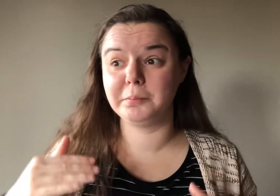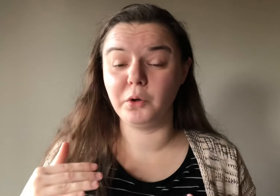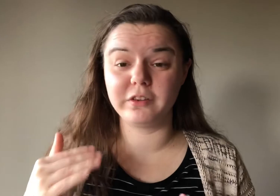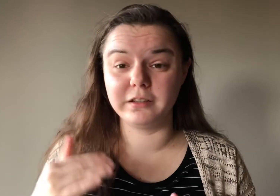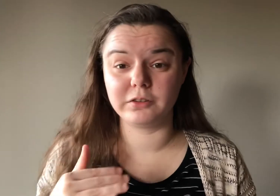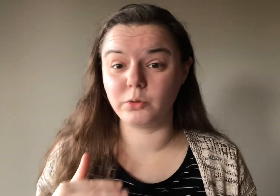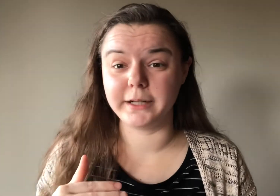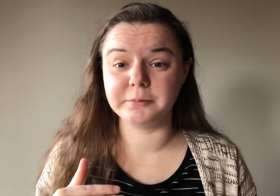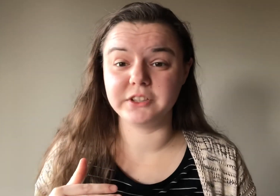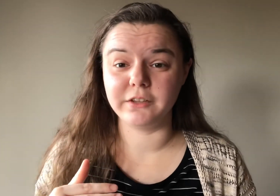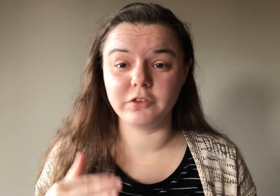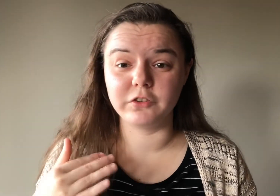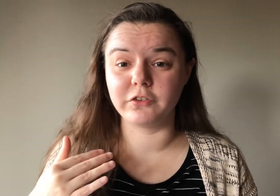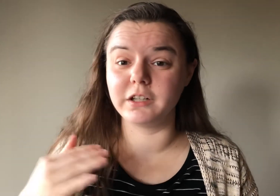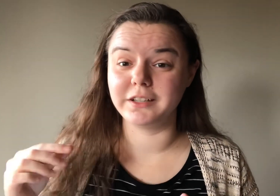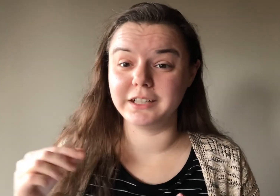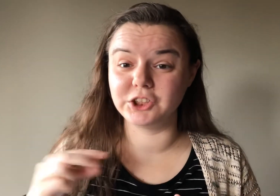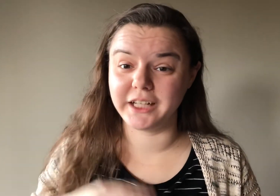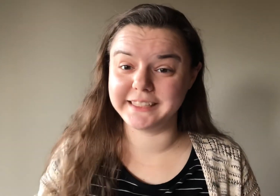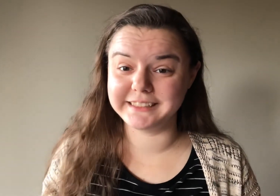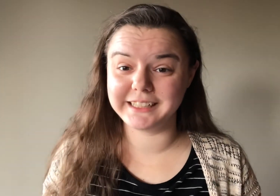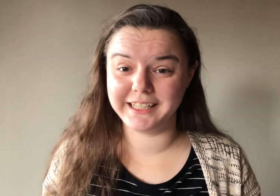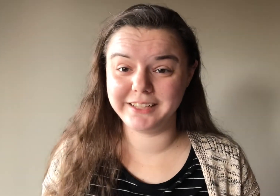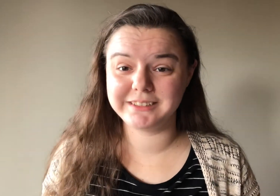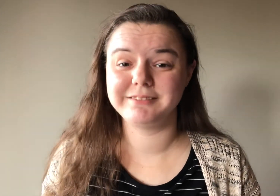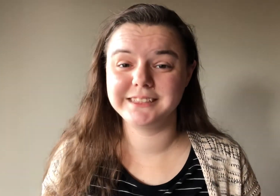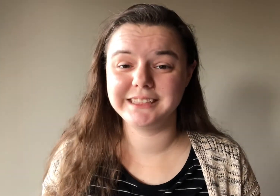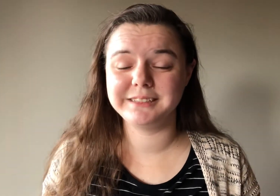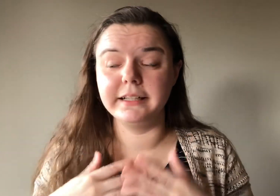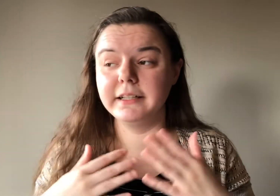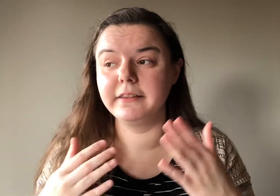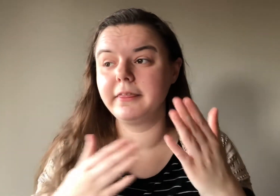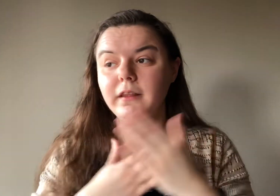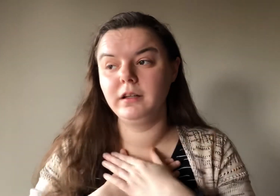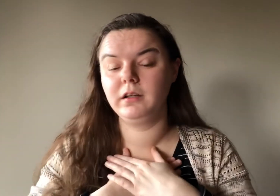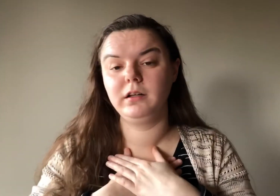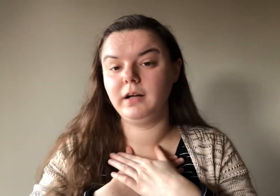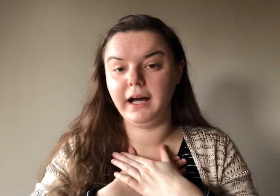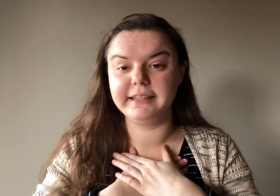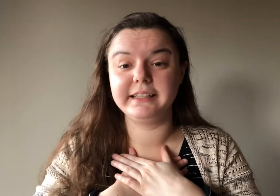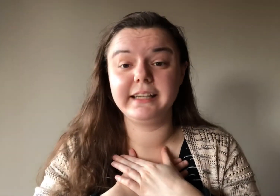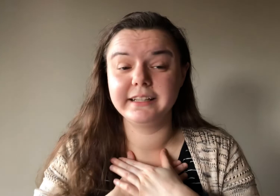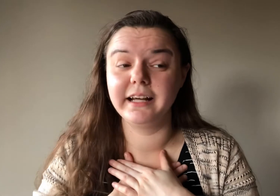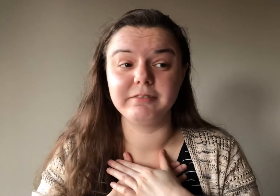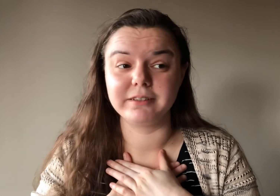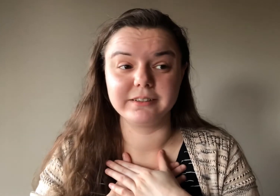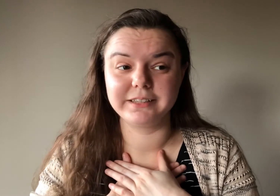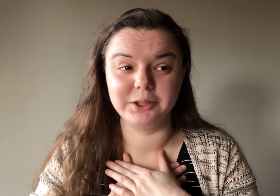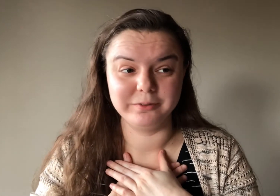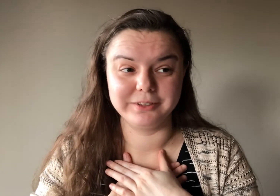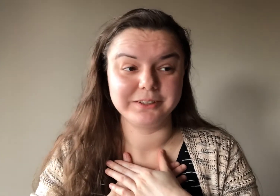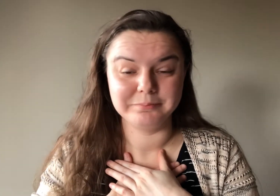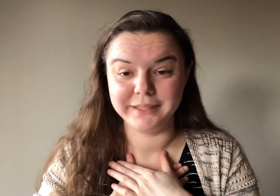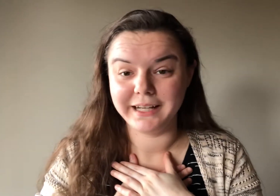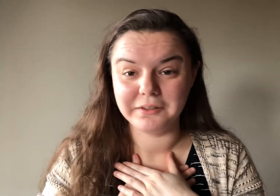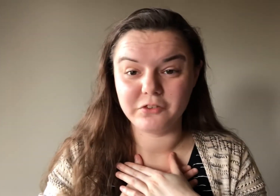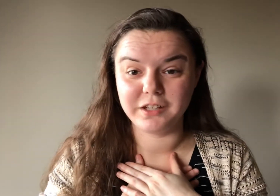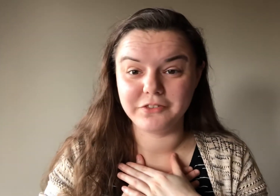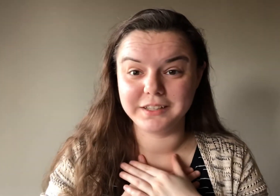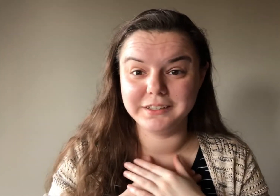They're both incredible dancers. They're the Chinese line of Seventeen. And I can never get over Minghao's dancing in